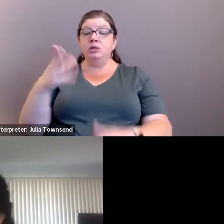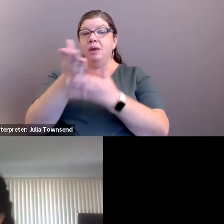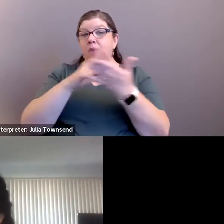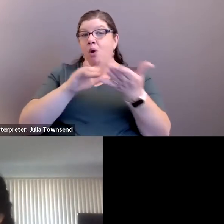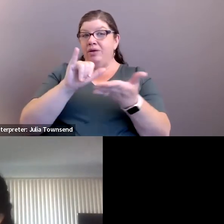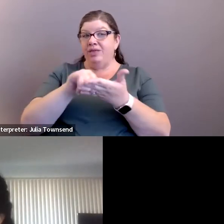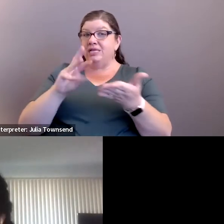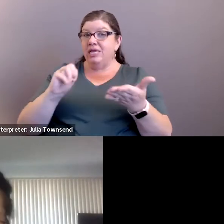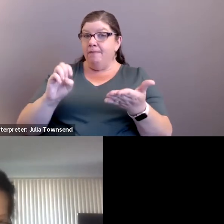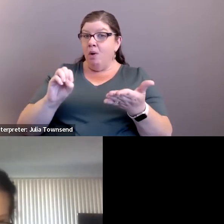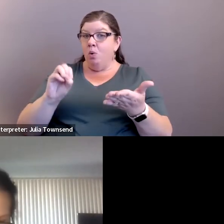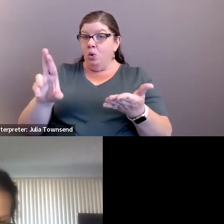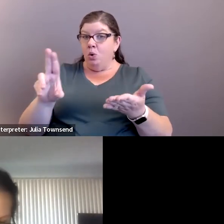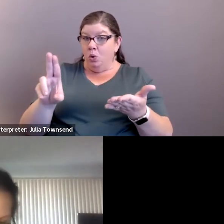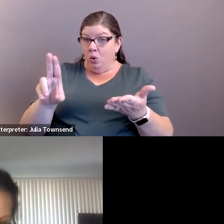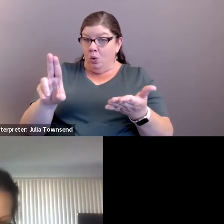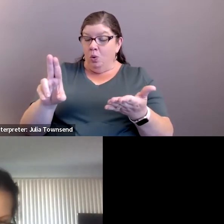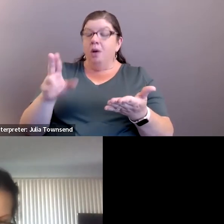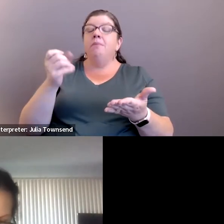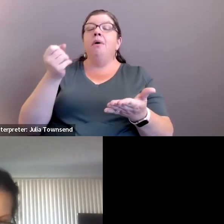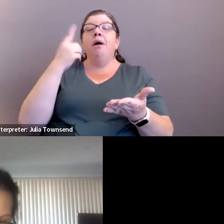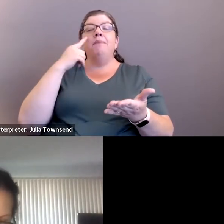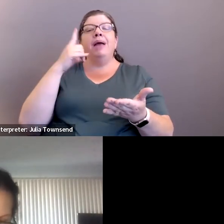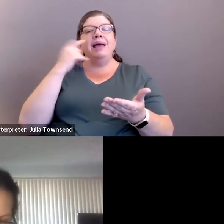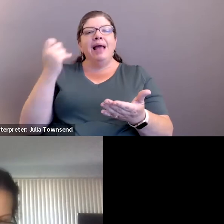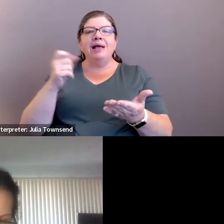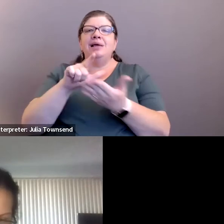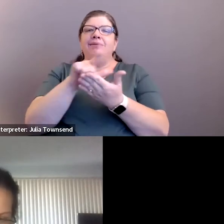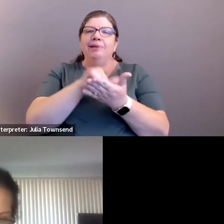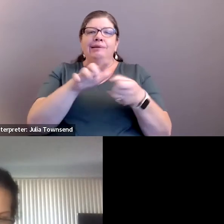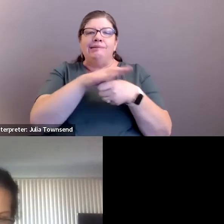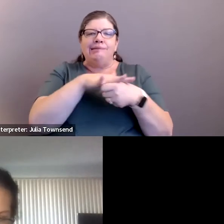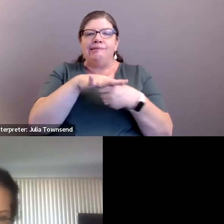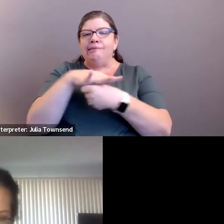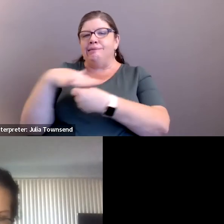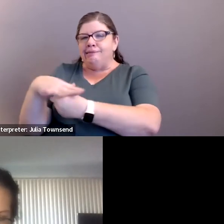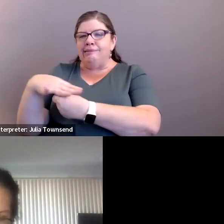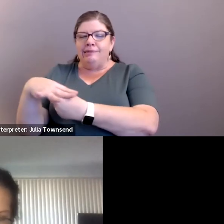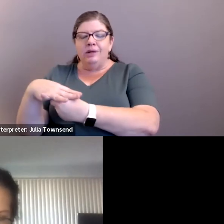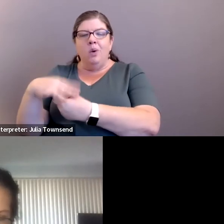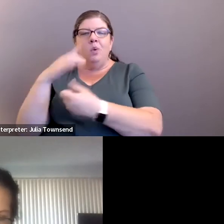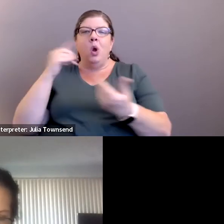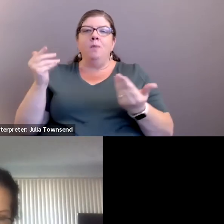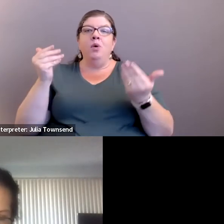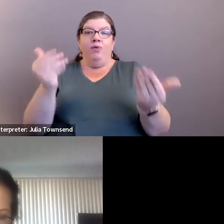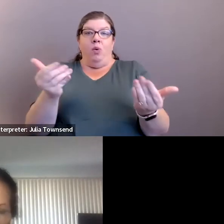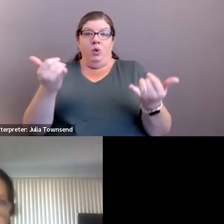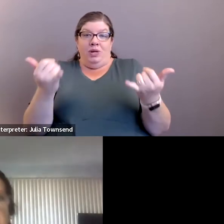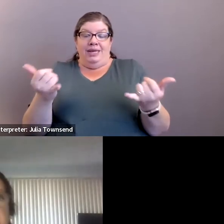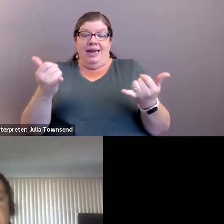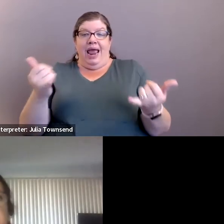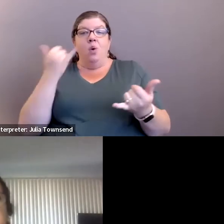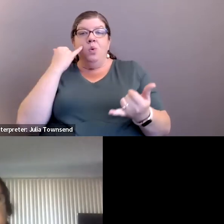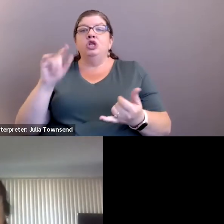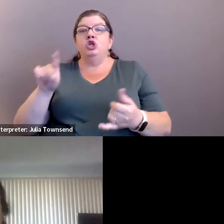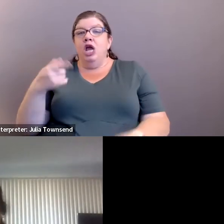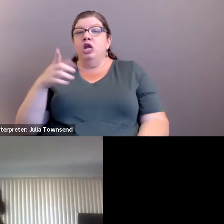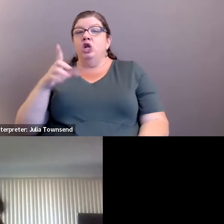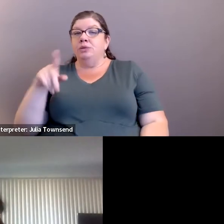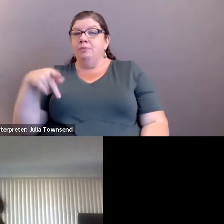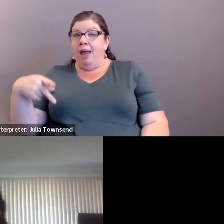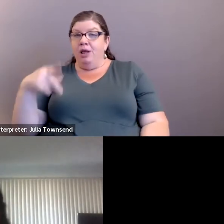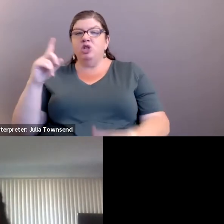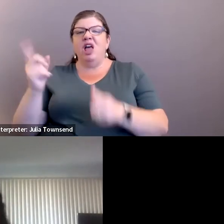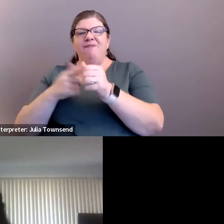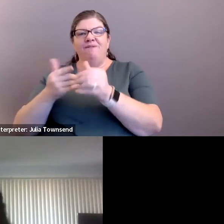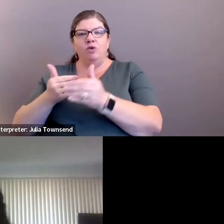part of this MOU process. But because of municipality and locality, we are moving forward today with Dos Pueblos as a